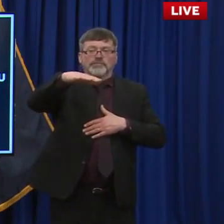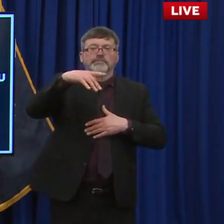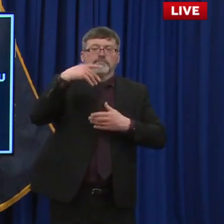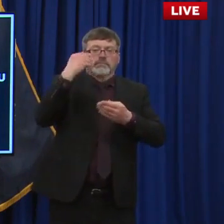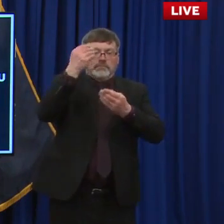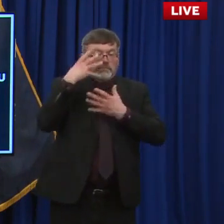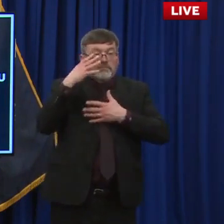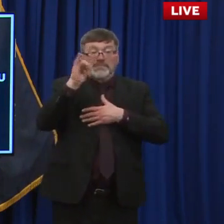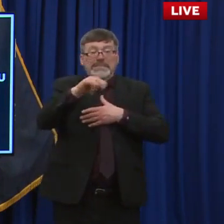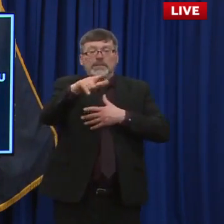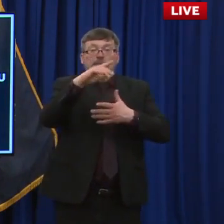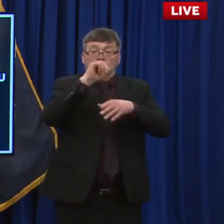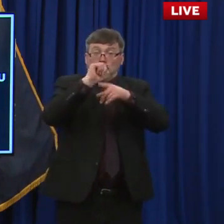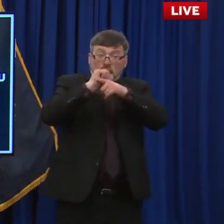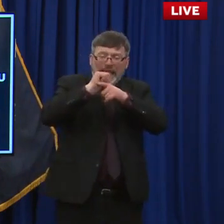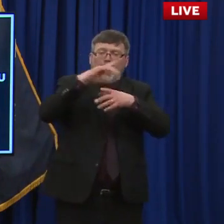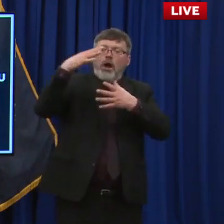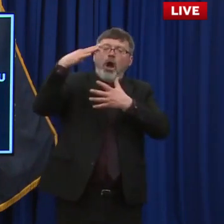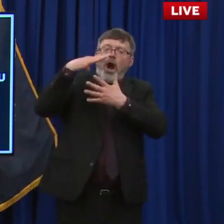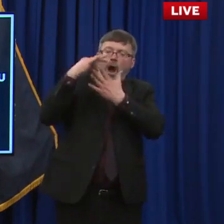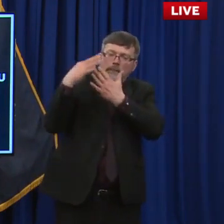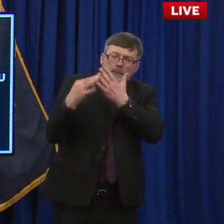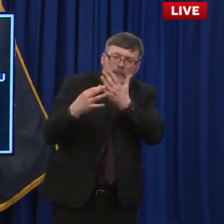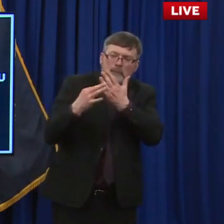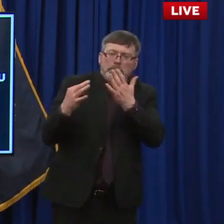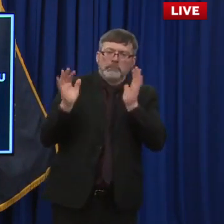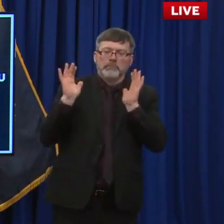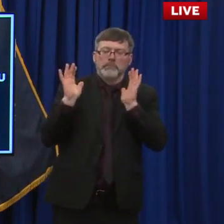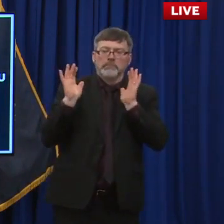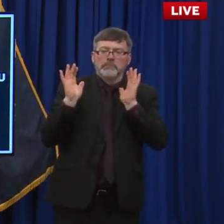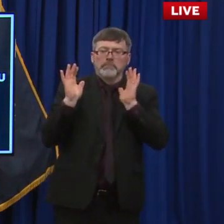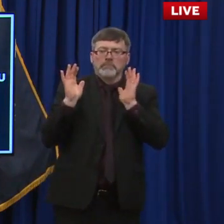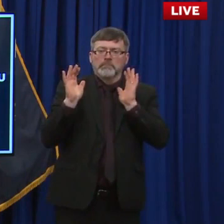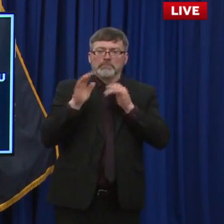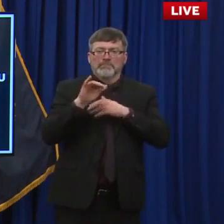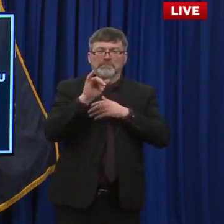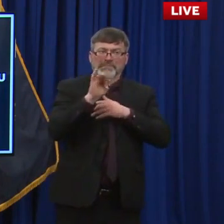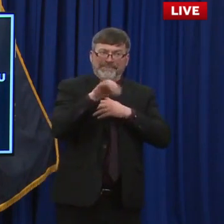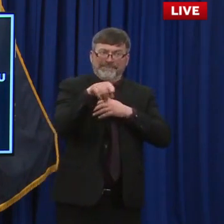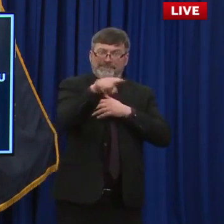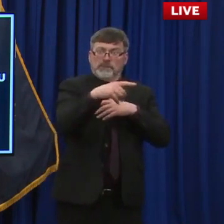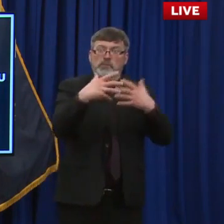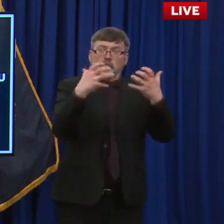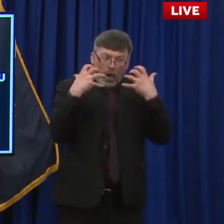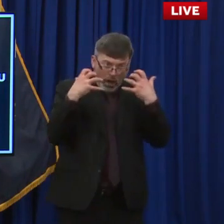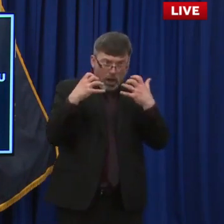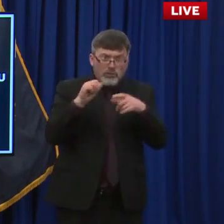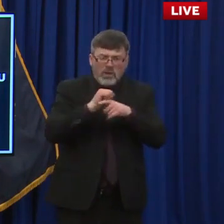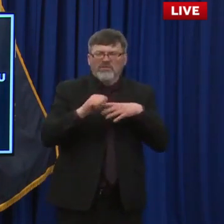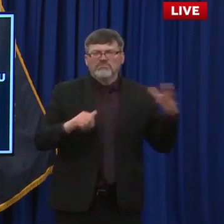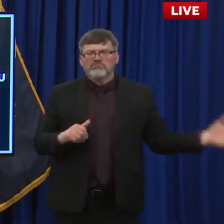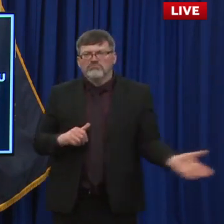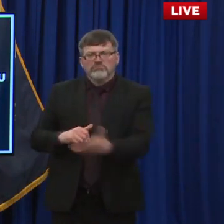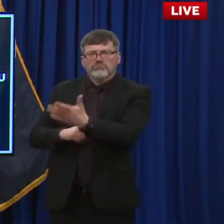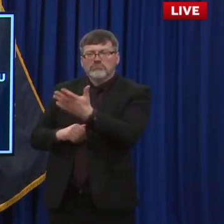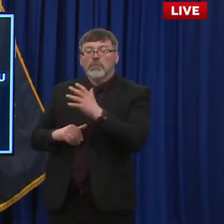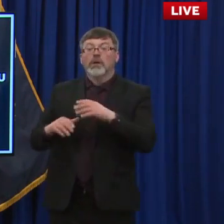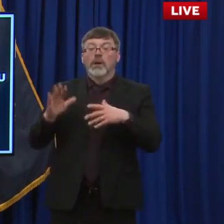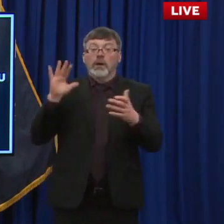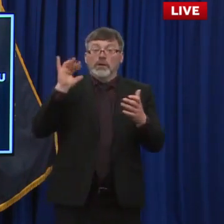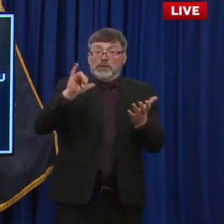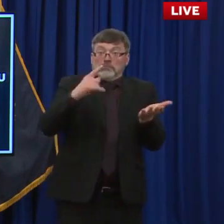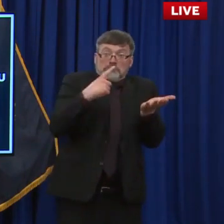employees could, could, uh, enter into if, if they chose to, um, you know, when it comes to this issue of, um, divisive,